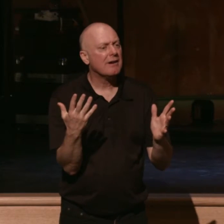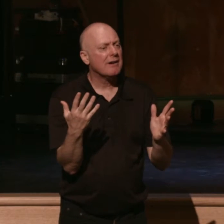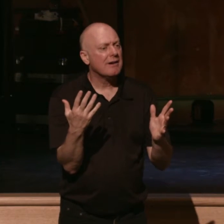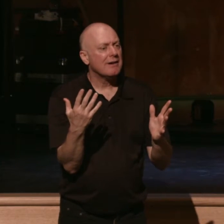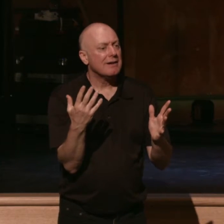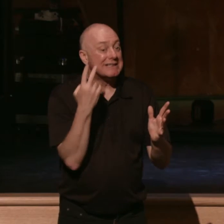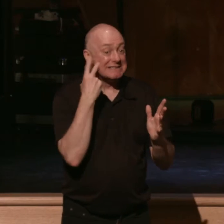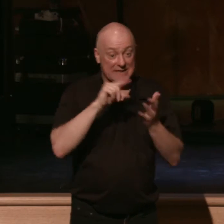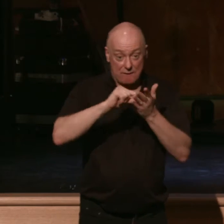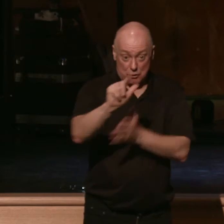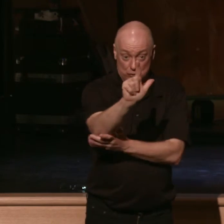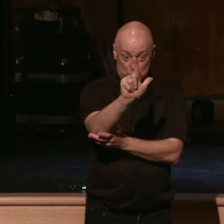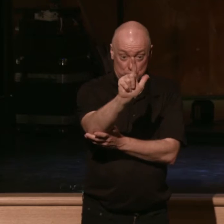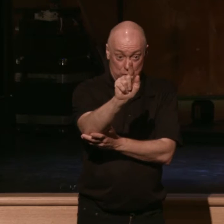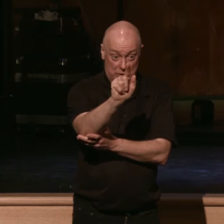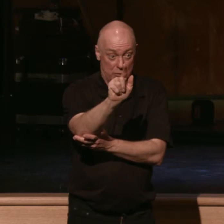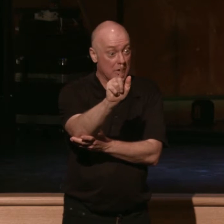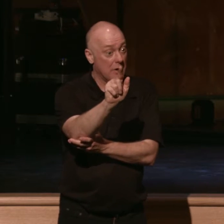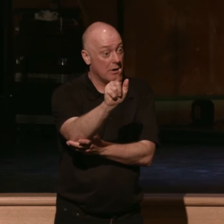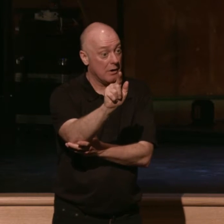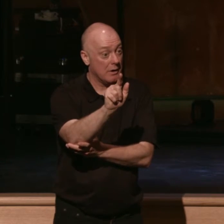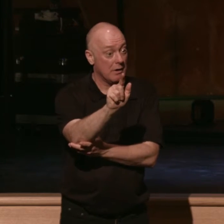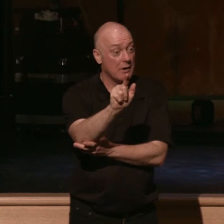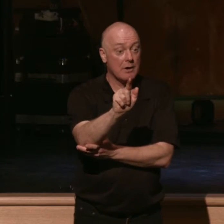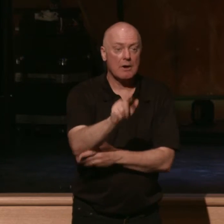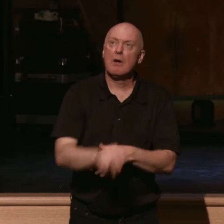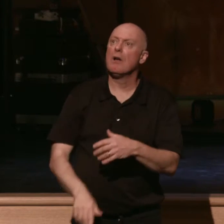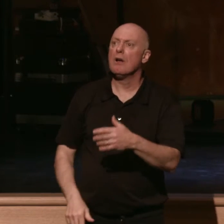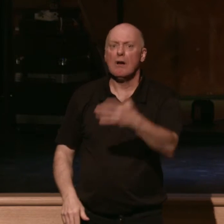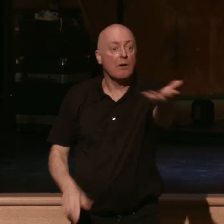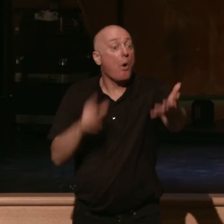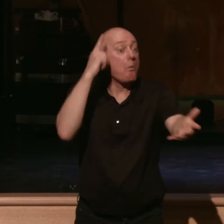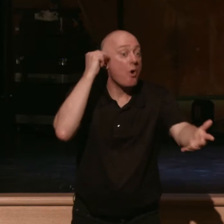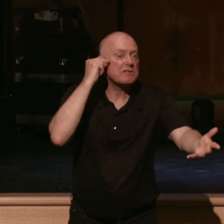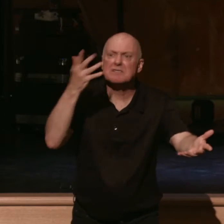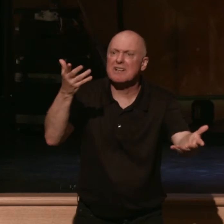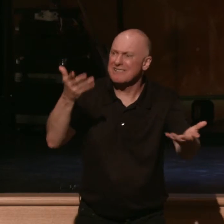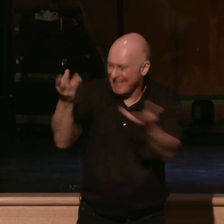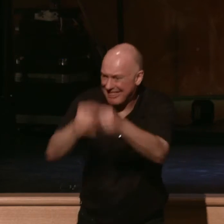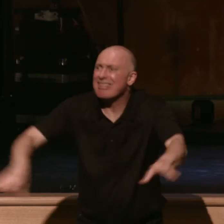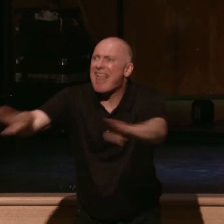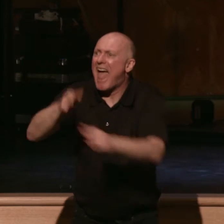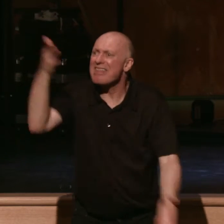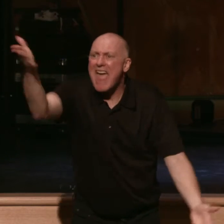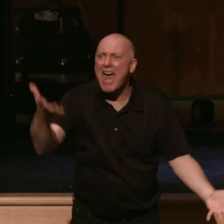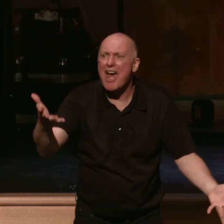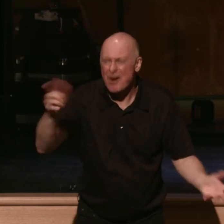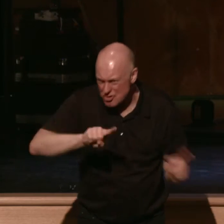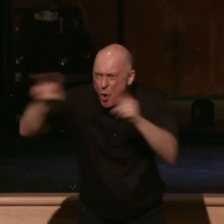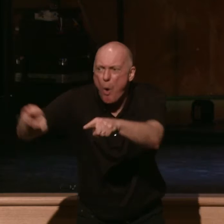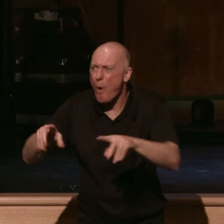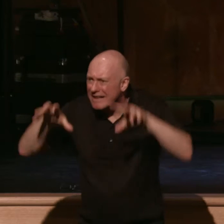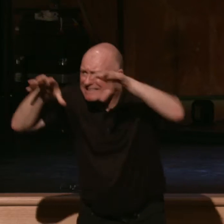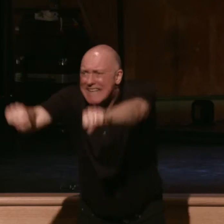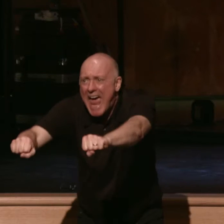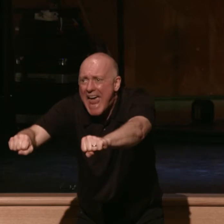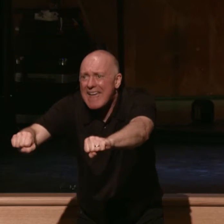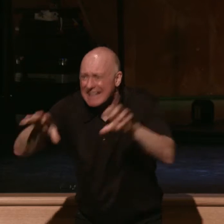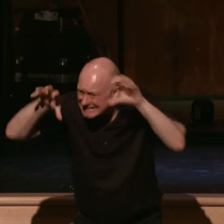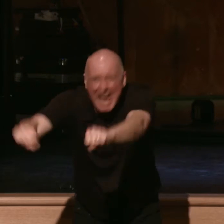text. Verse 21. See? See? The Lord your God has set the land before you. Go up. This is Moses' words. Take possession as the Lord your God, the God of